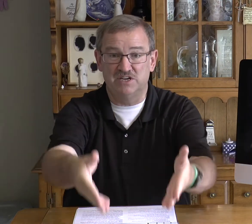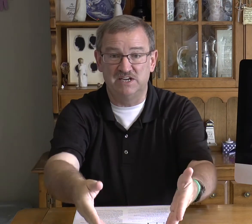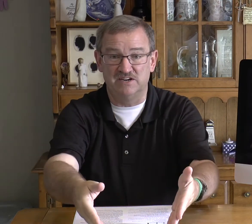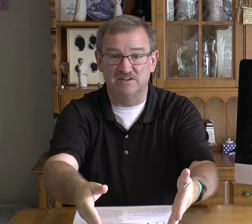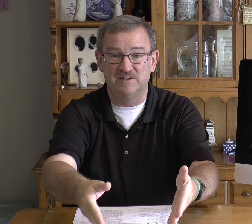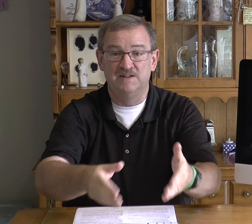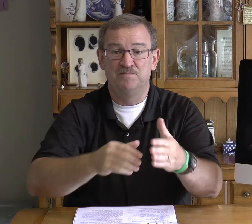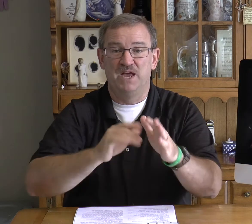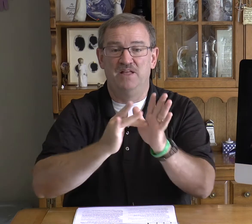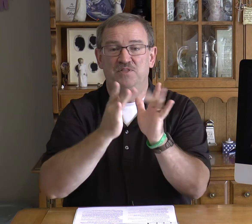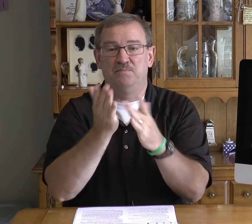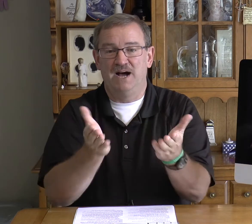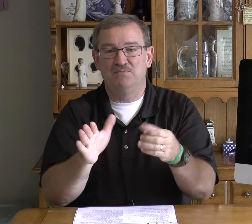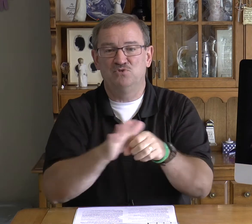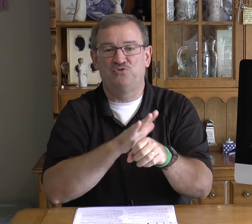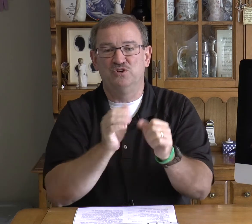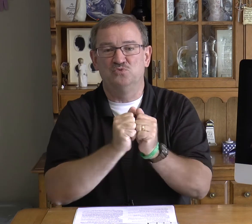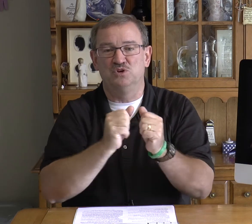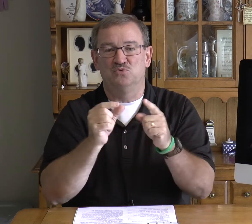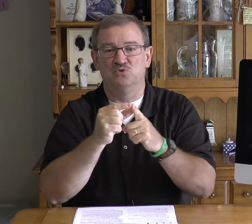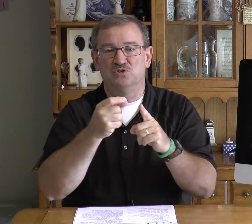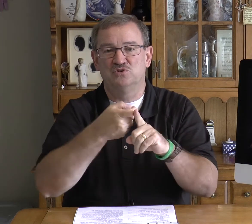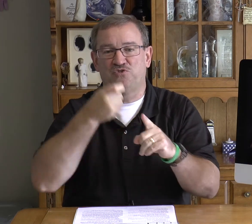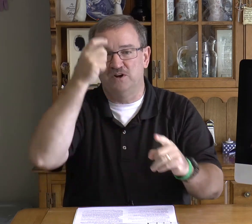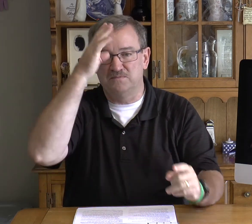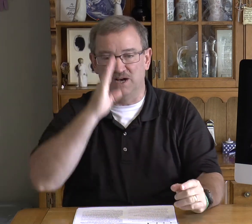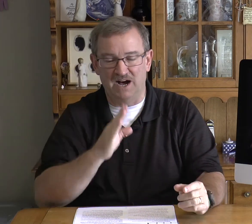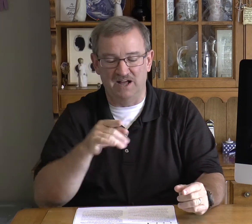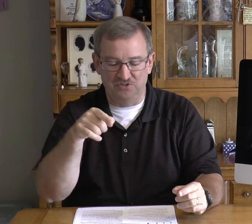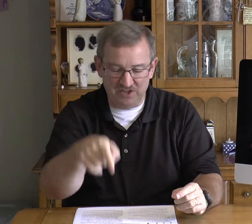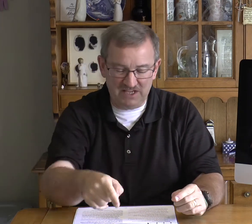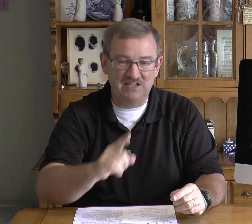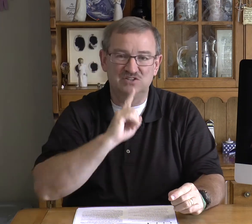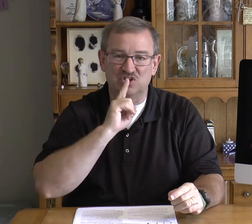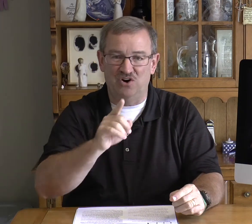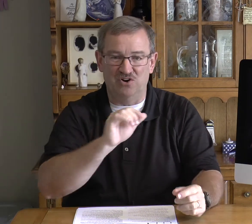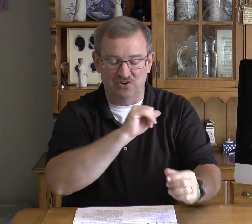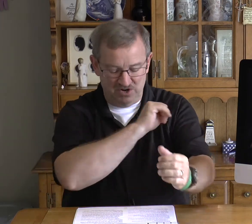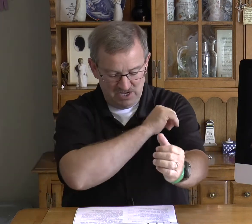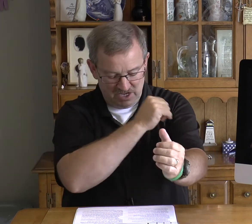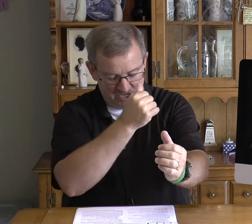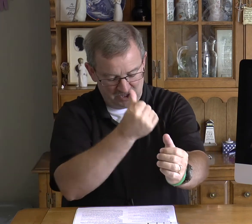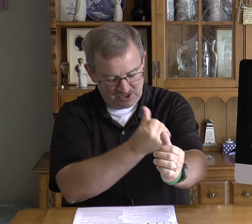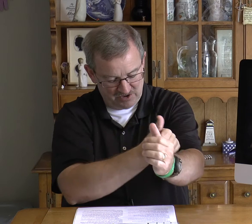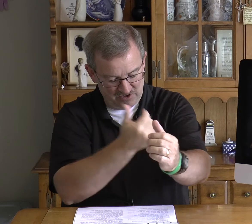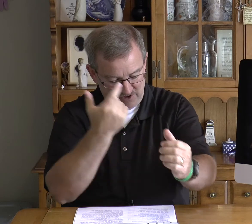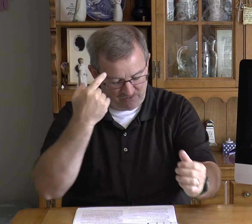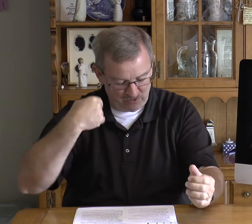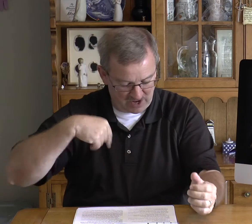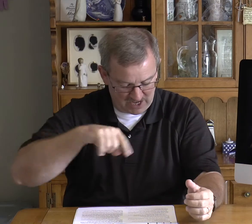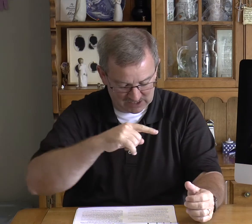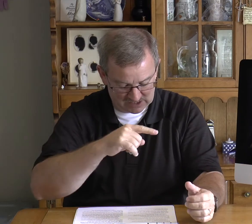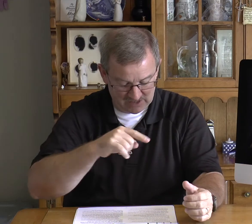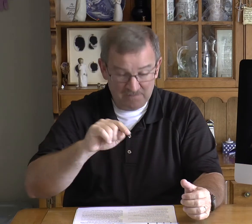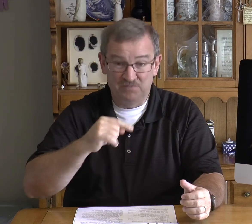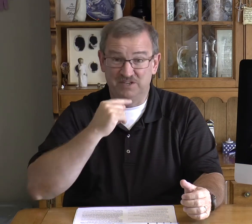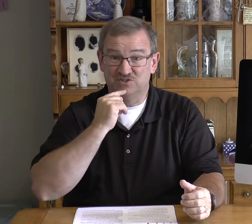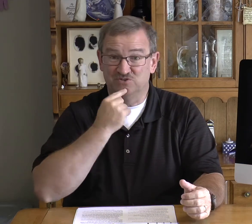here and the Bible's filled with words from God these are authority for us these are